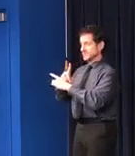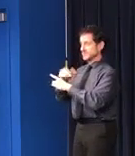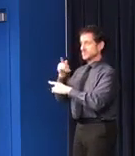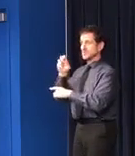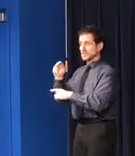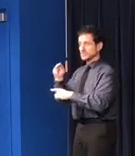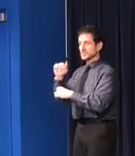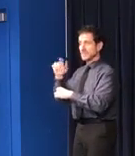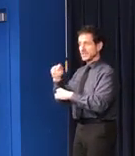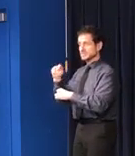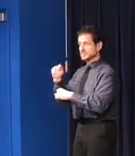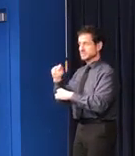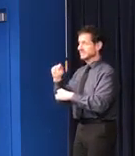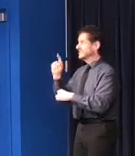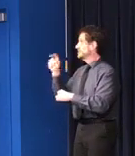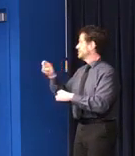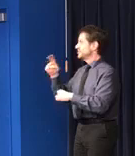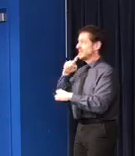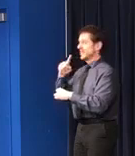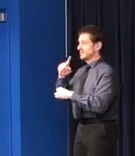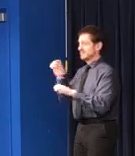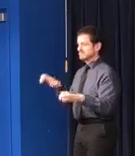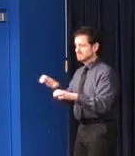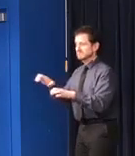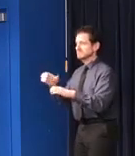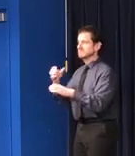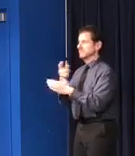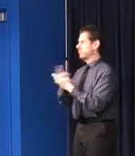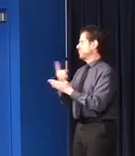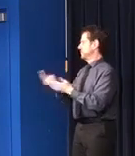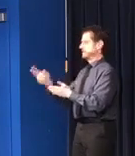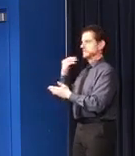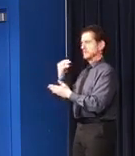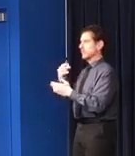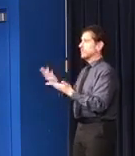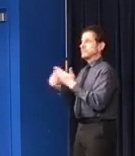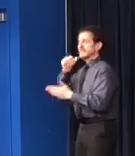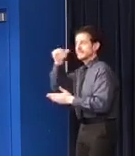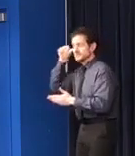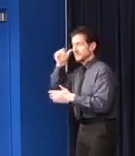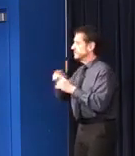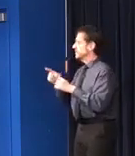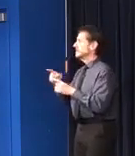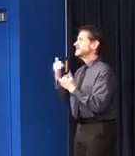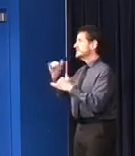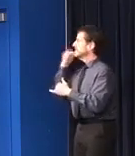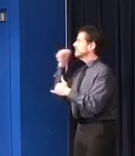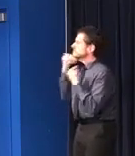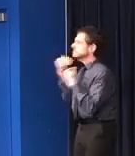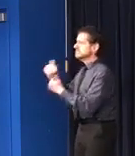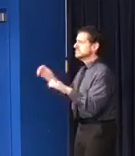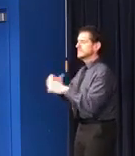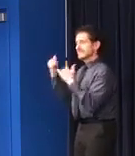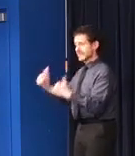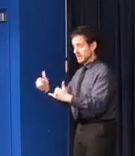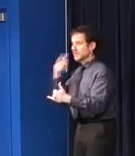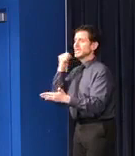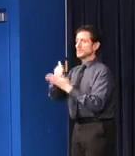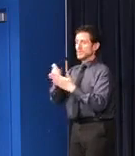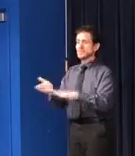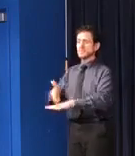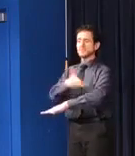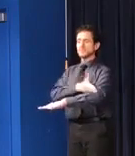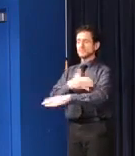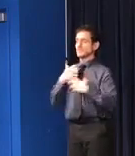or even yesterday. But it still will make a massive difference in our national healthcare system if he